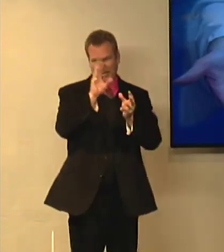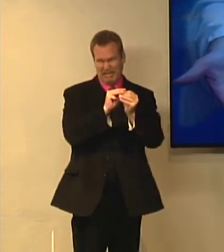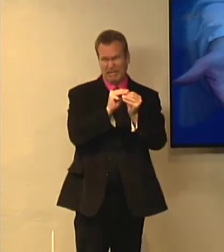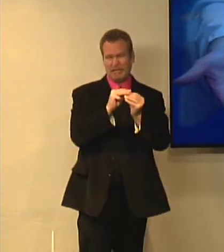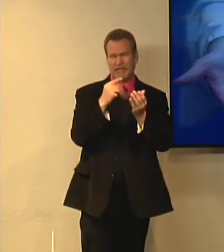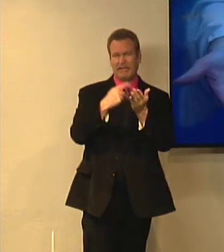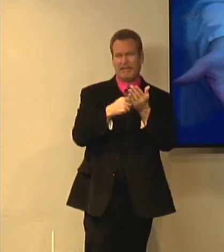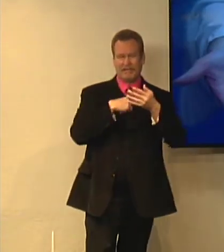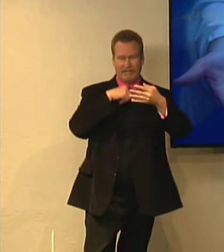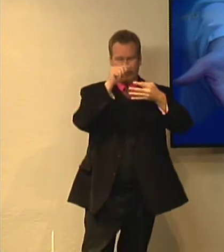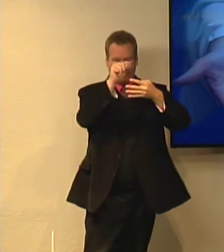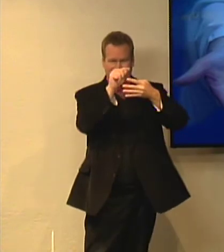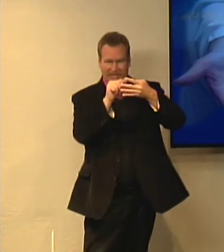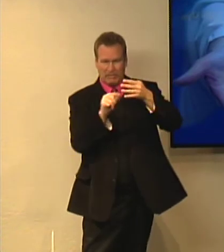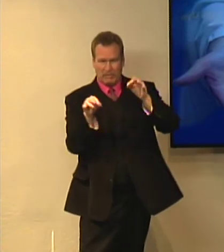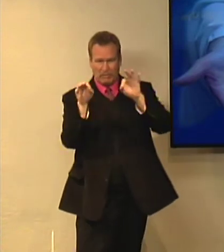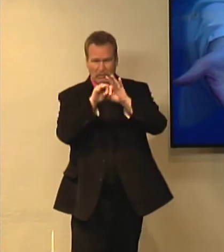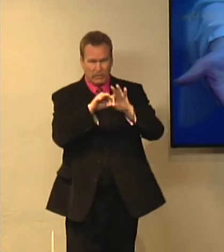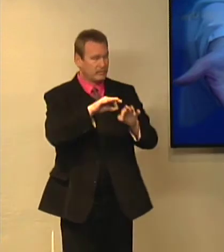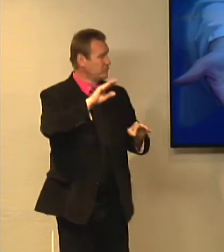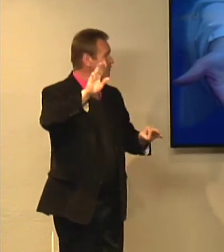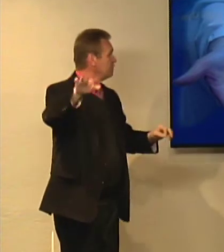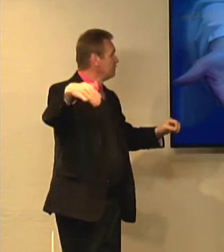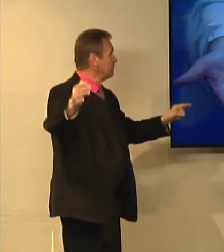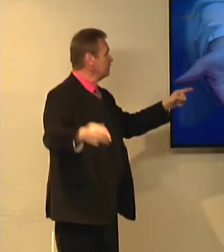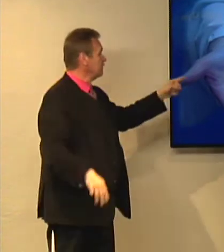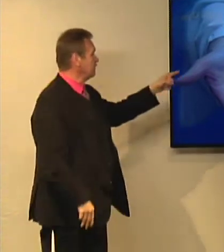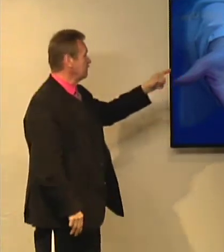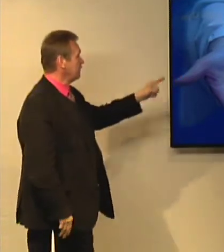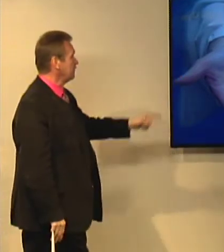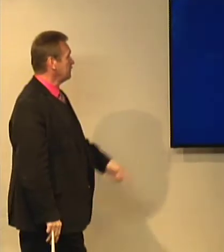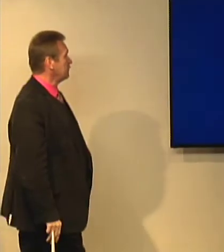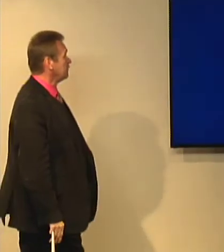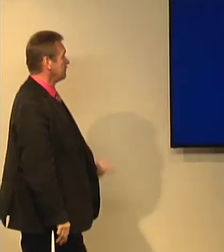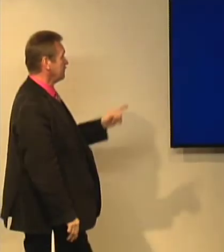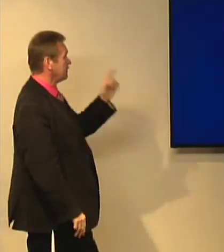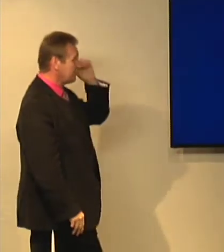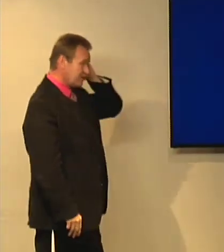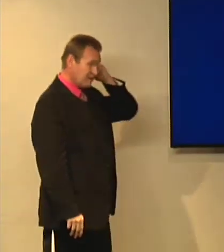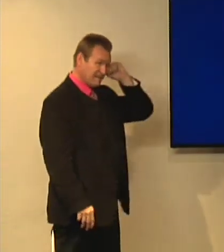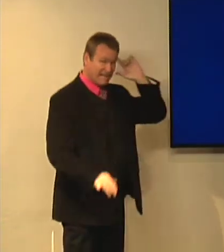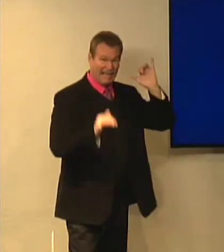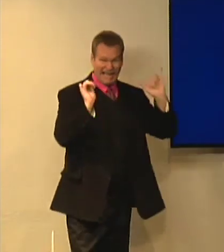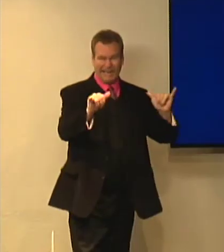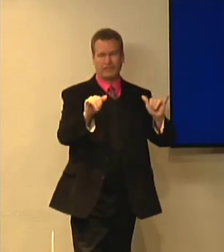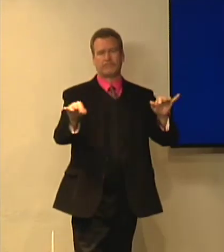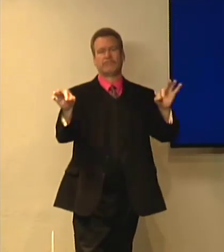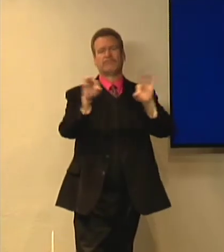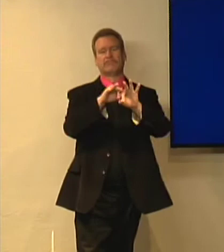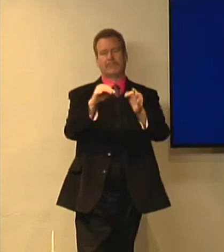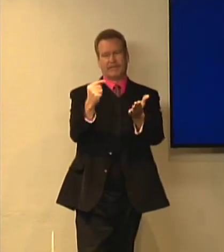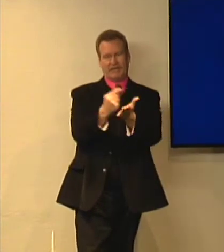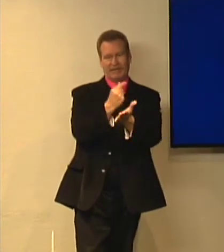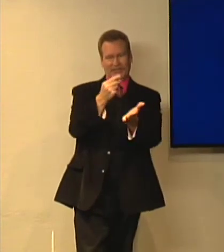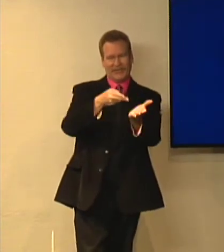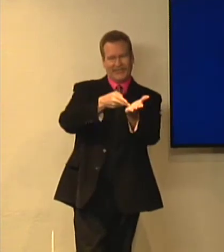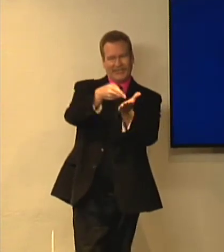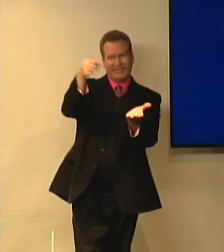So, we've gone through a lot here. We'll go through these four points again, briefly, real quick. So this is the gospel right